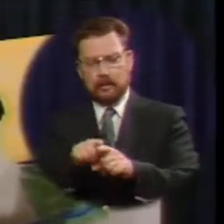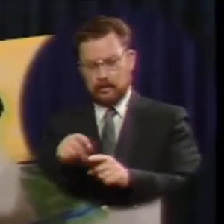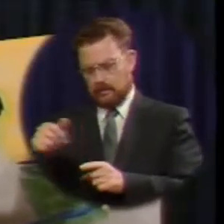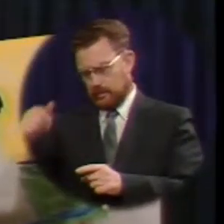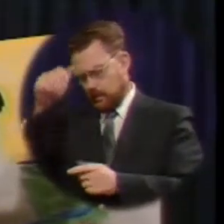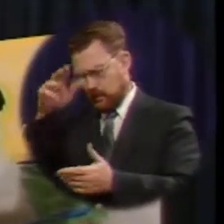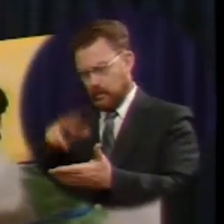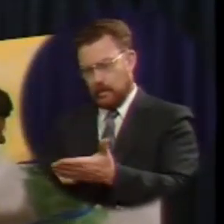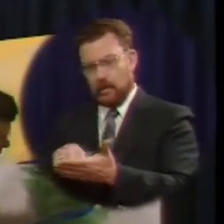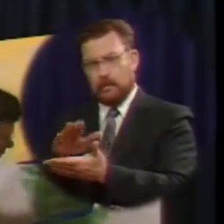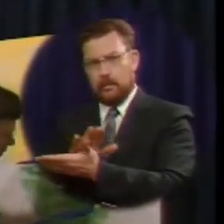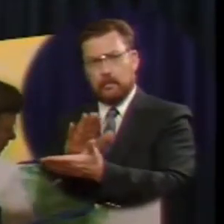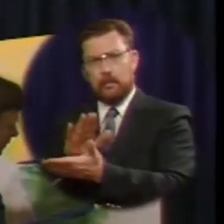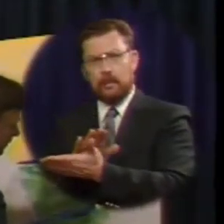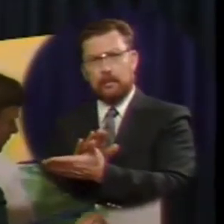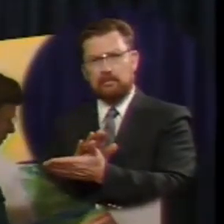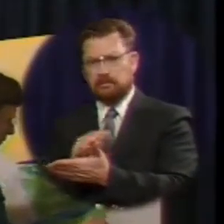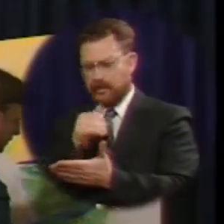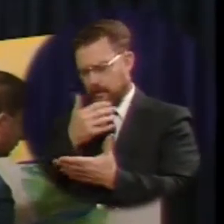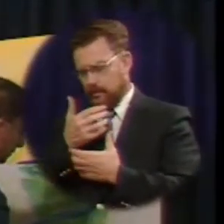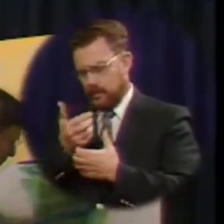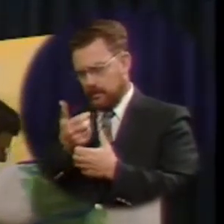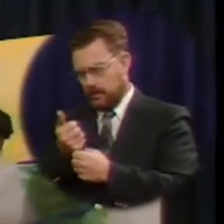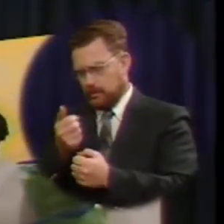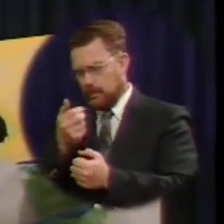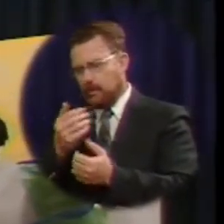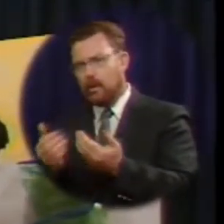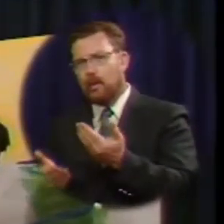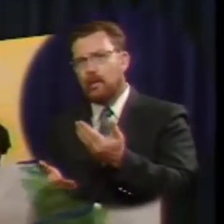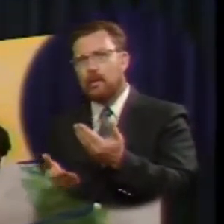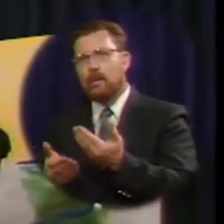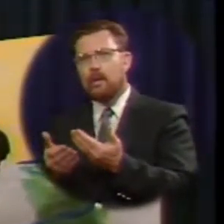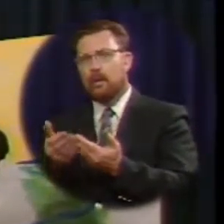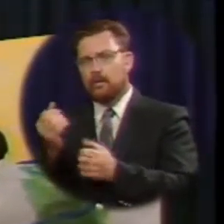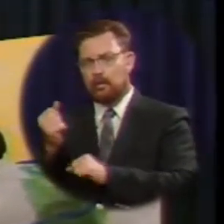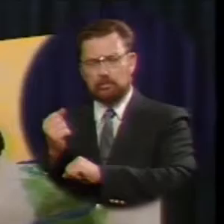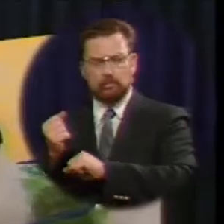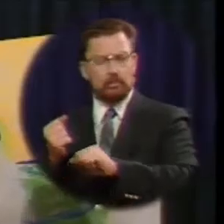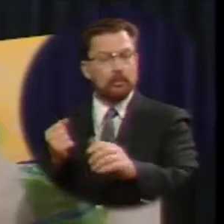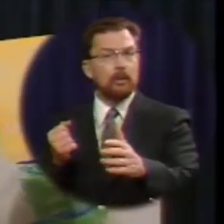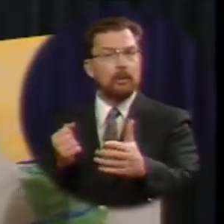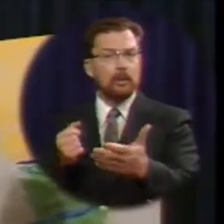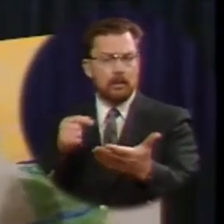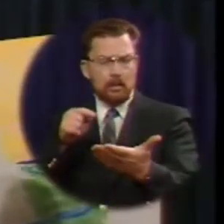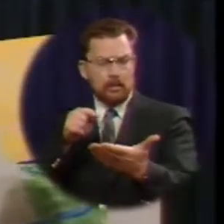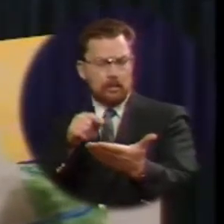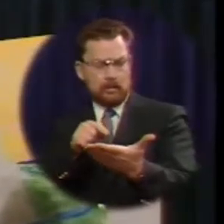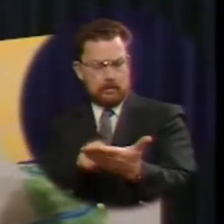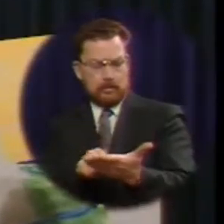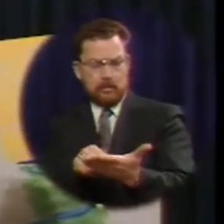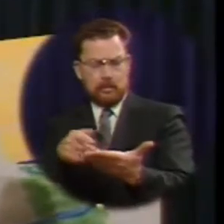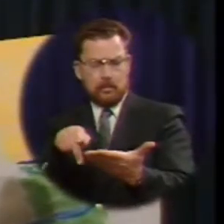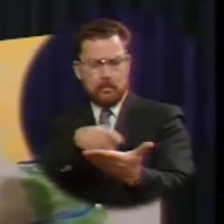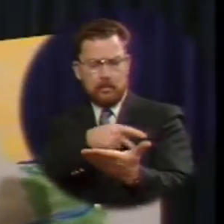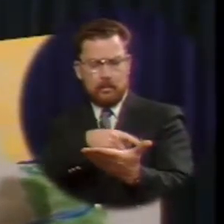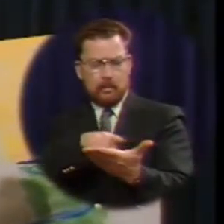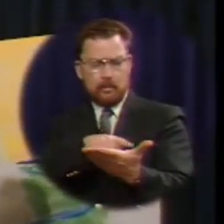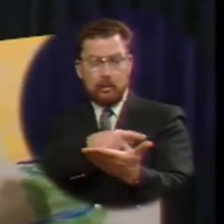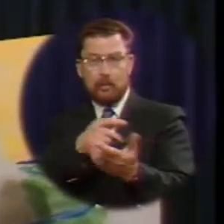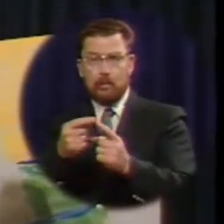that was a little of interest and he was about to cast it aside when he noticed a poem in the corner of one of the pages